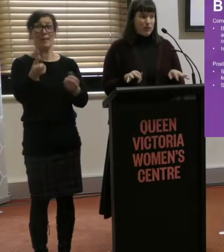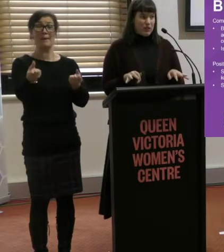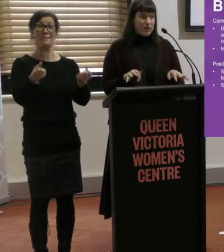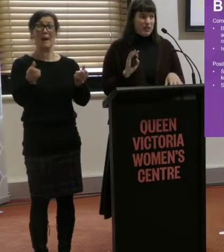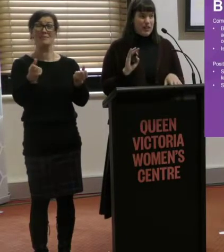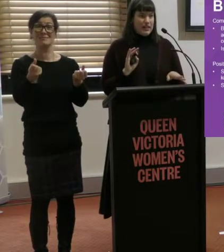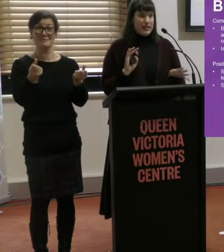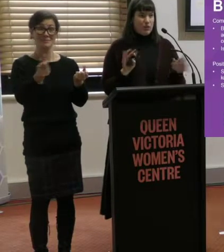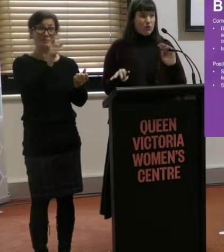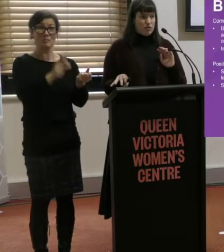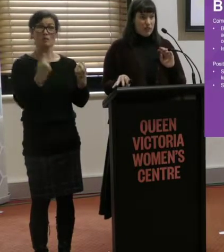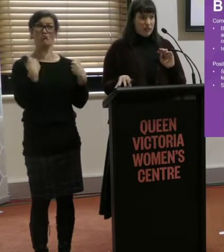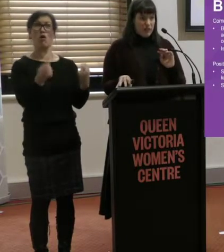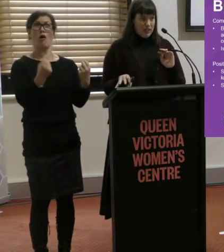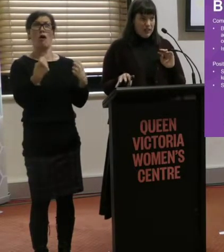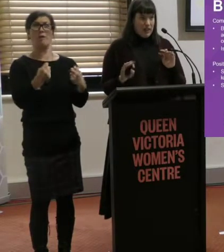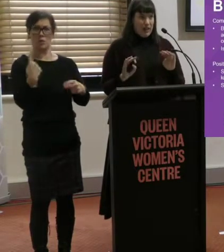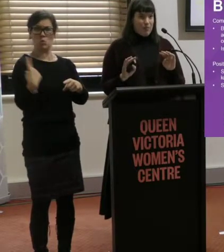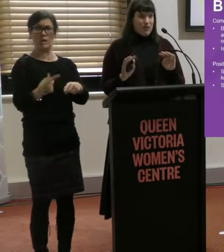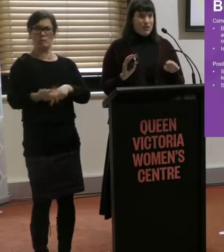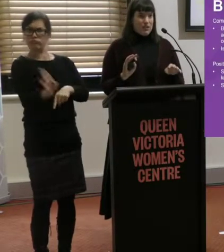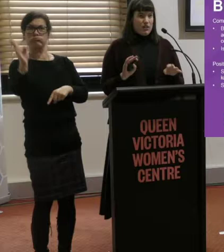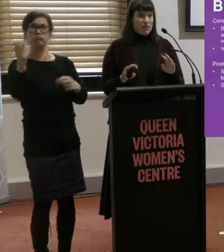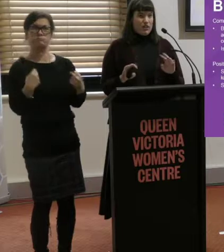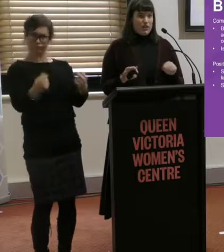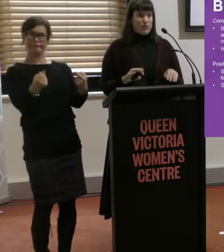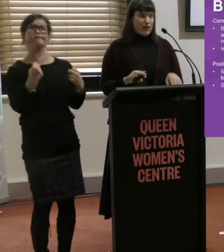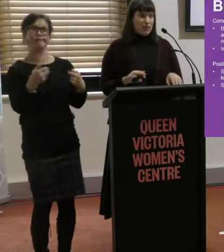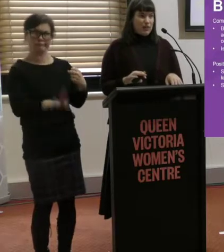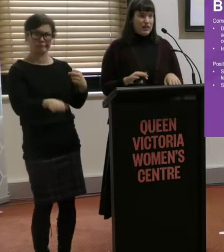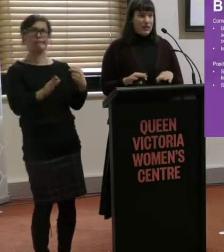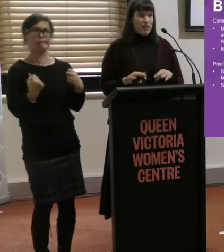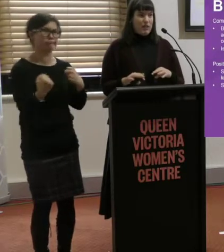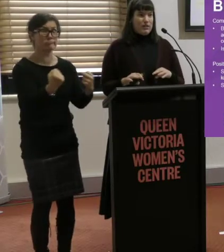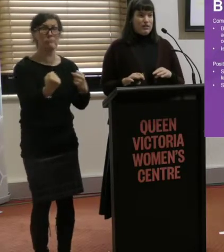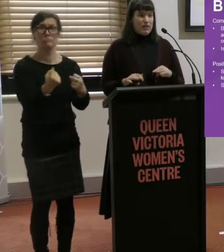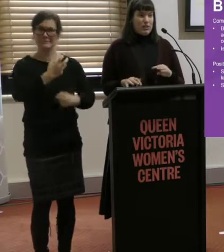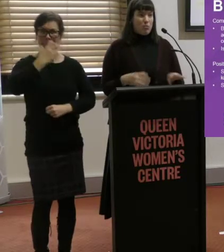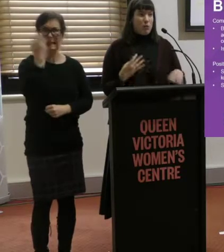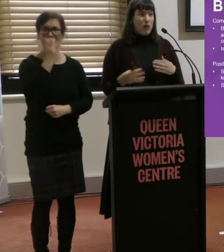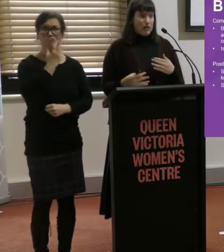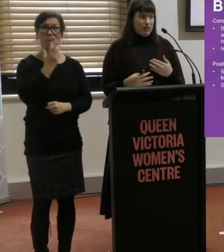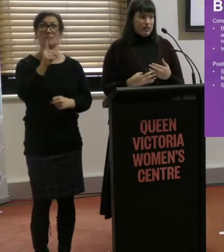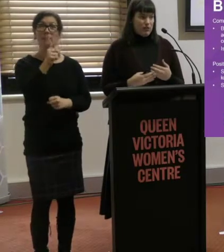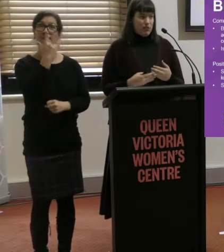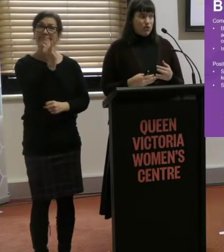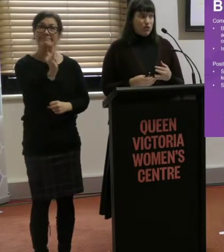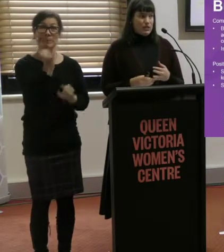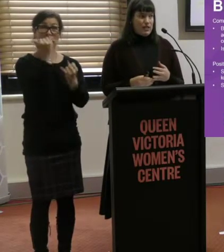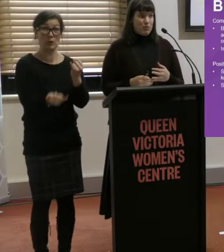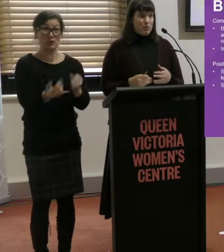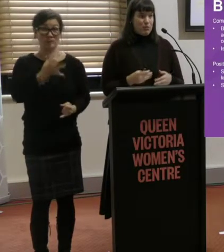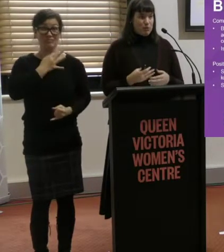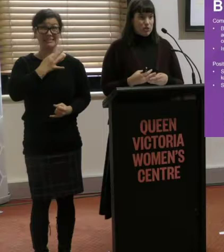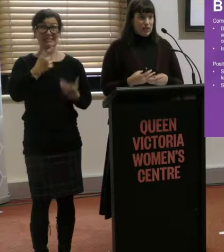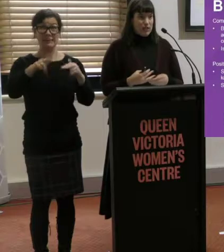brake really quickly and take corners really quickly. And that's dangerous for anyone, obviously. But then you're more at risk if you're, for